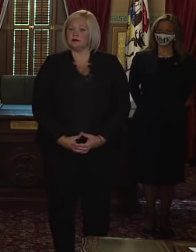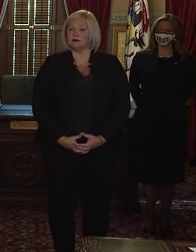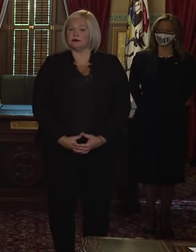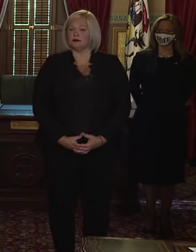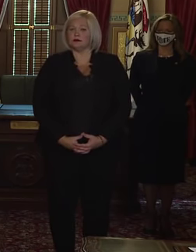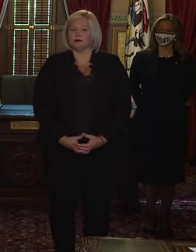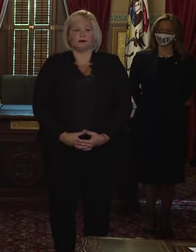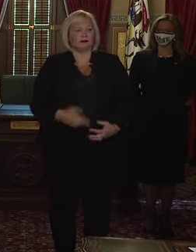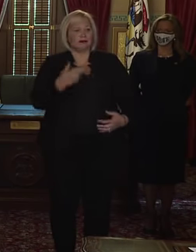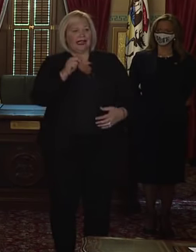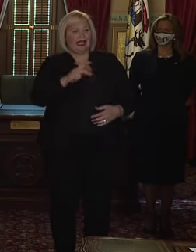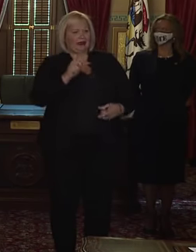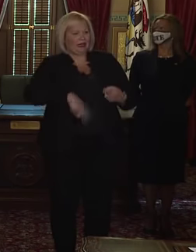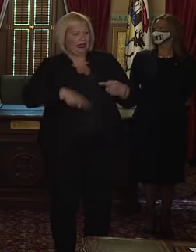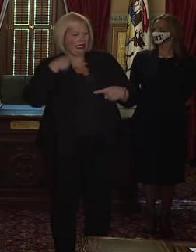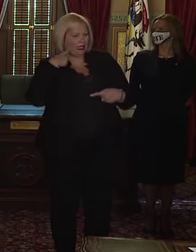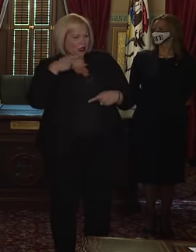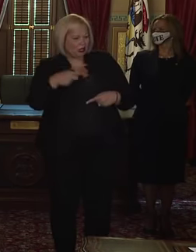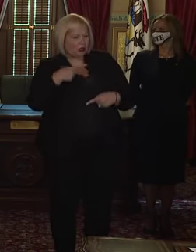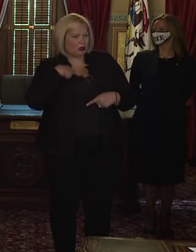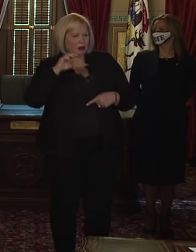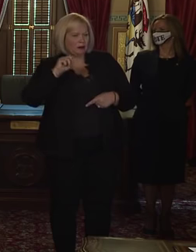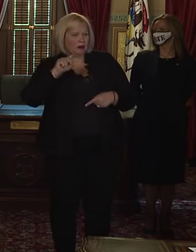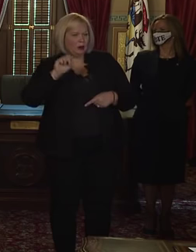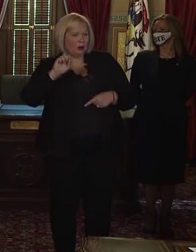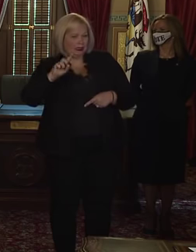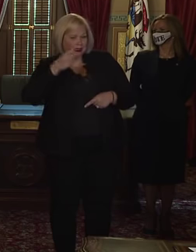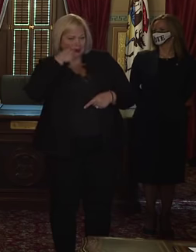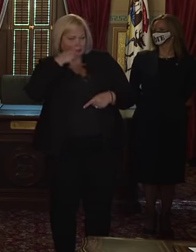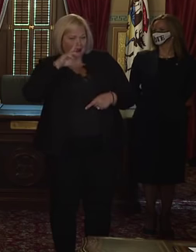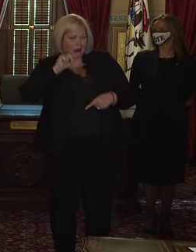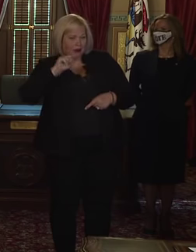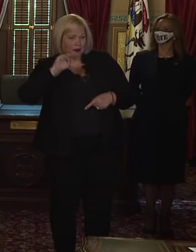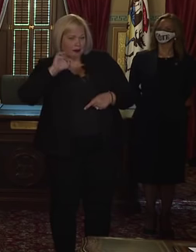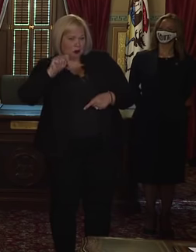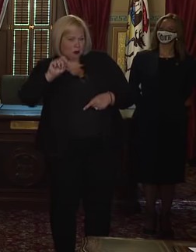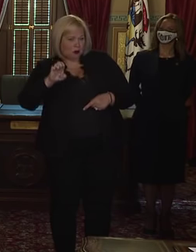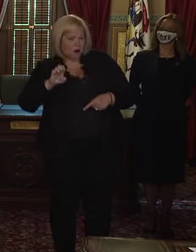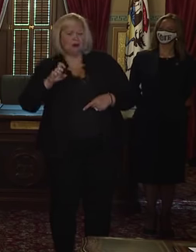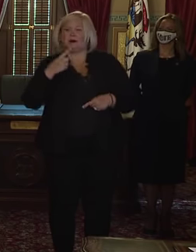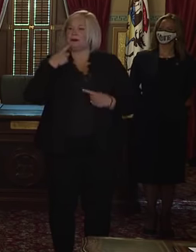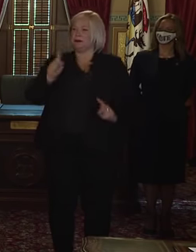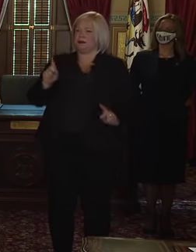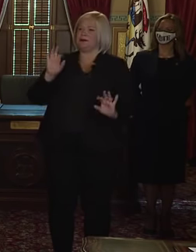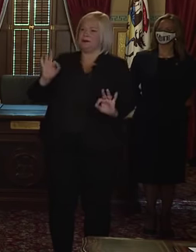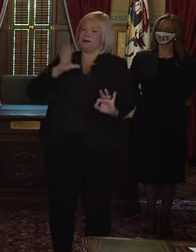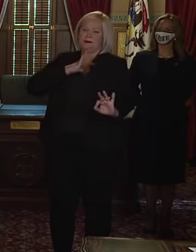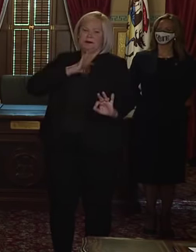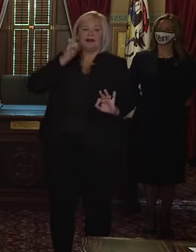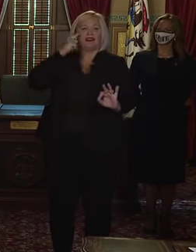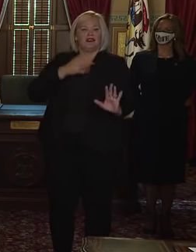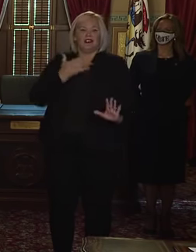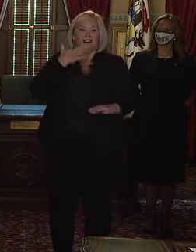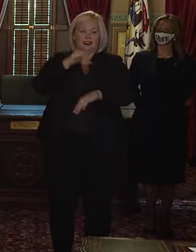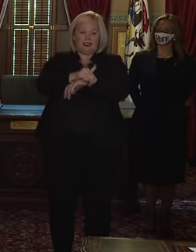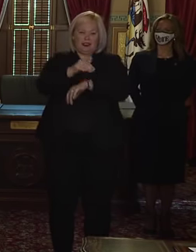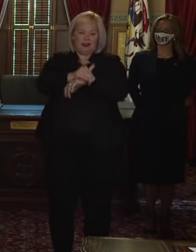Hank, we can't hear you. You're muted. If you could unmute. There we go. There we go. Governor, good afternoon.